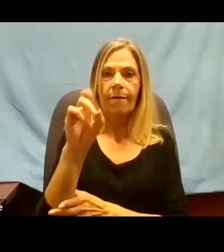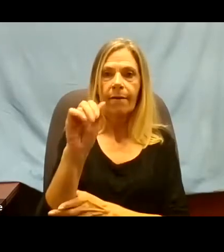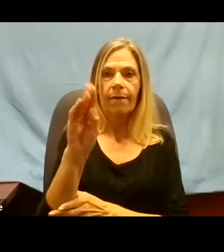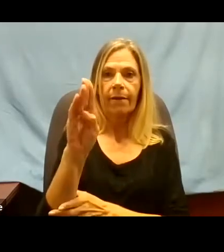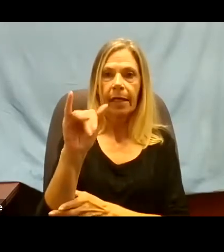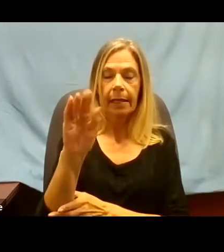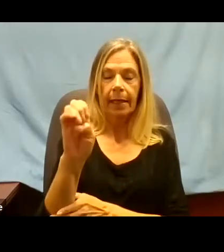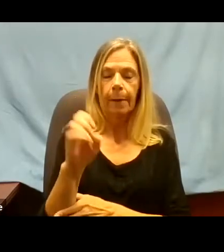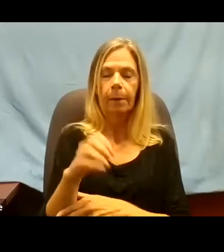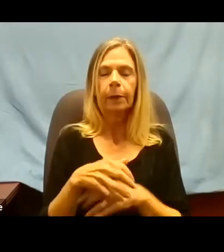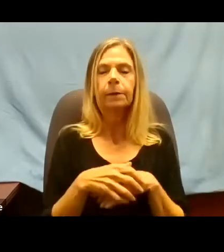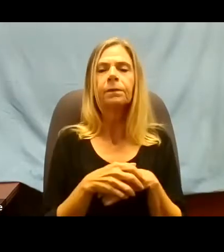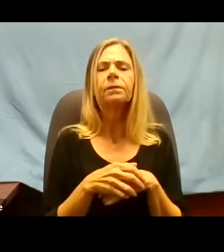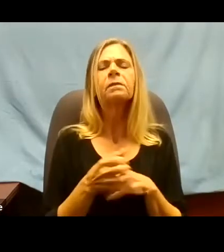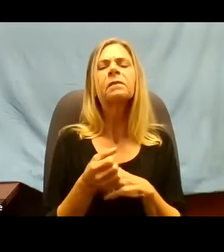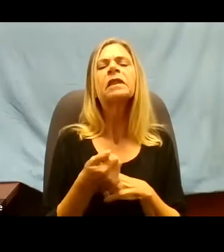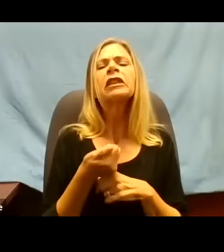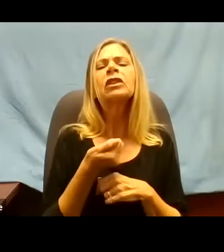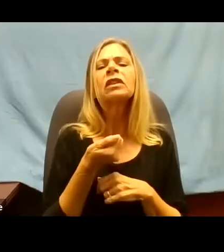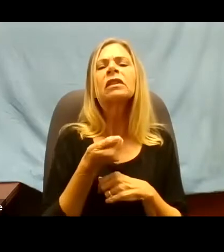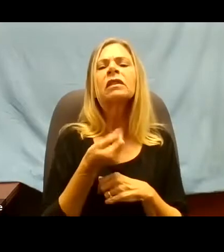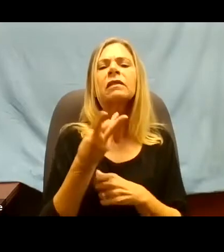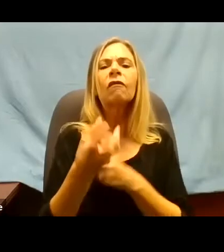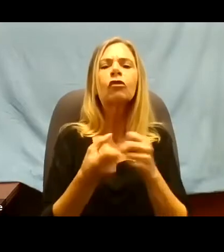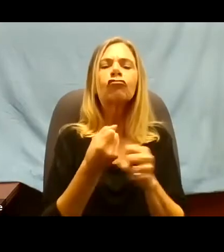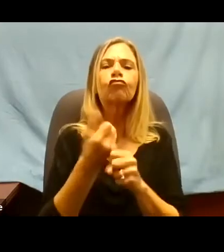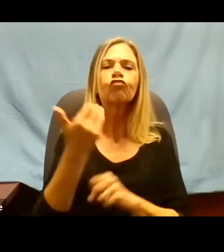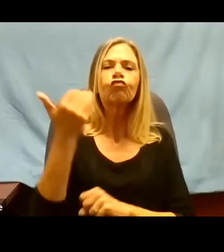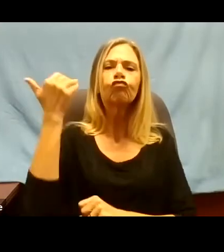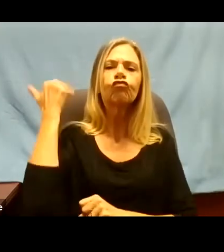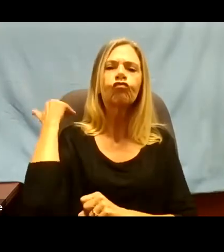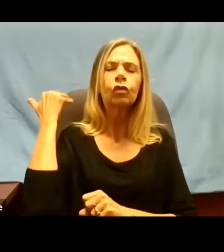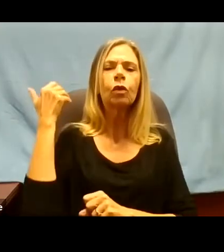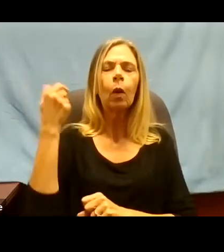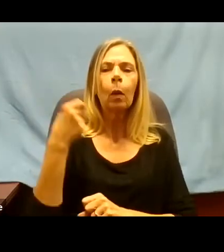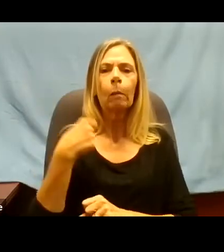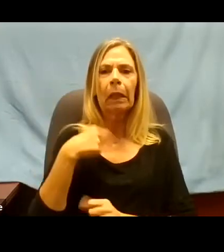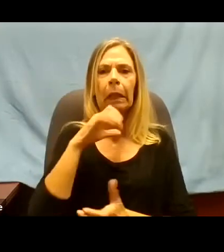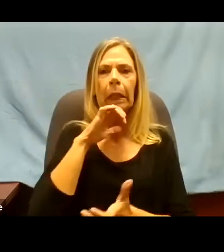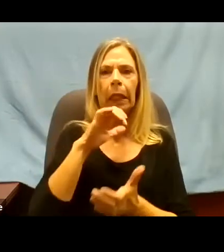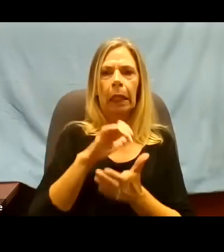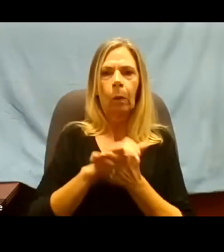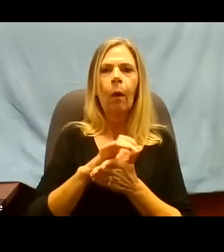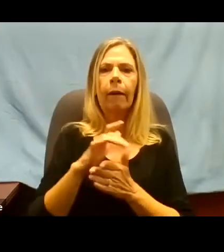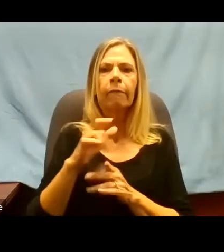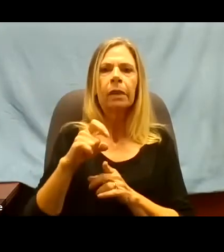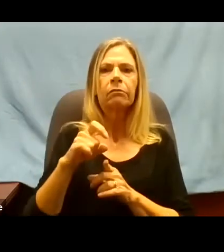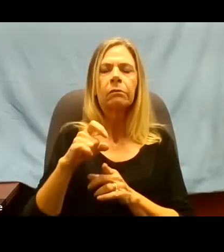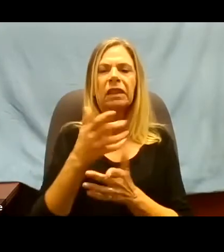years ago from the child welfare